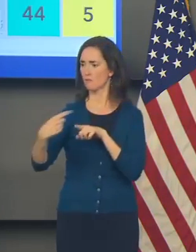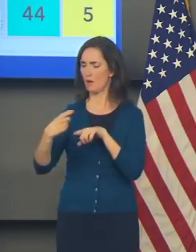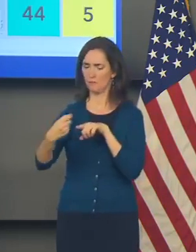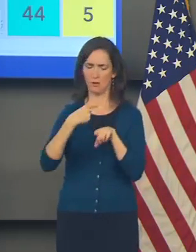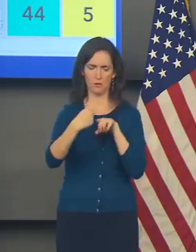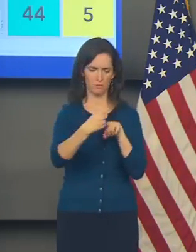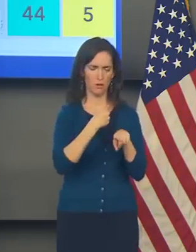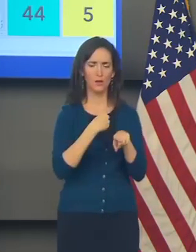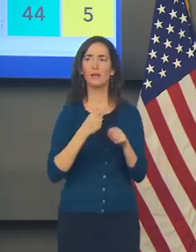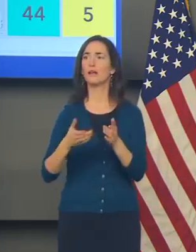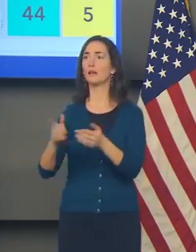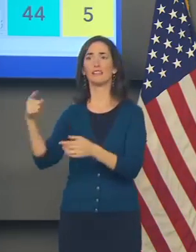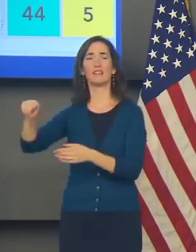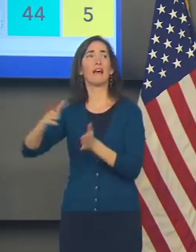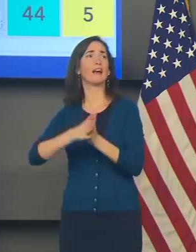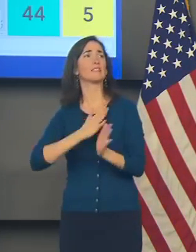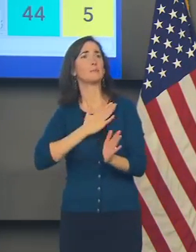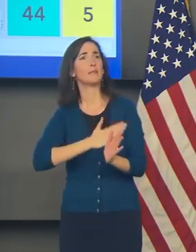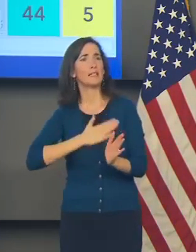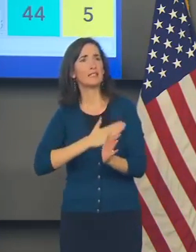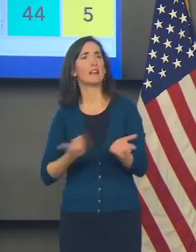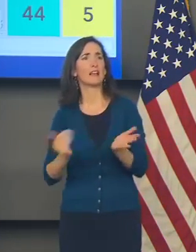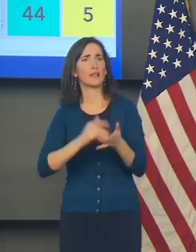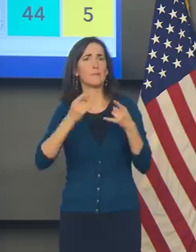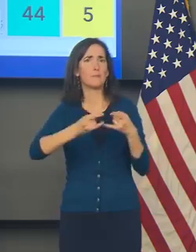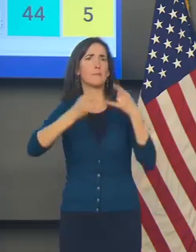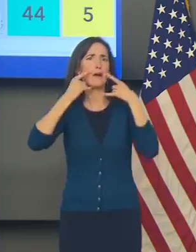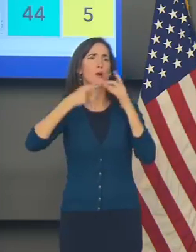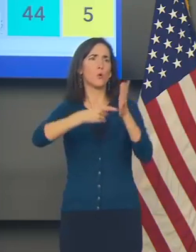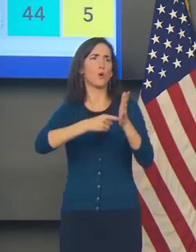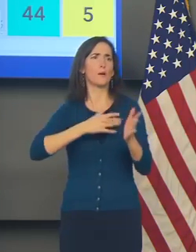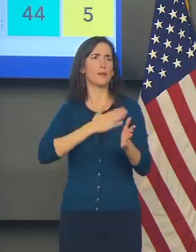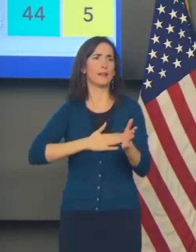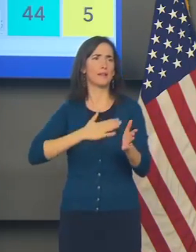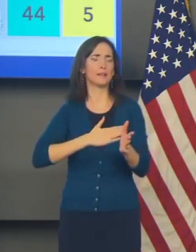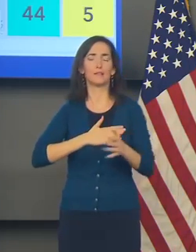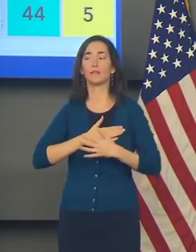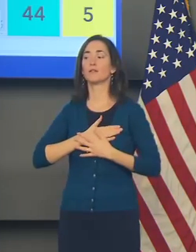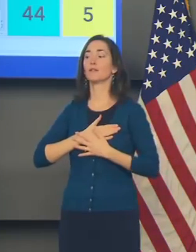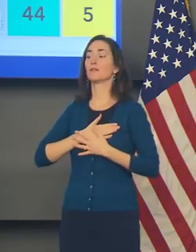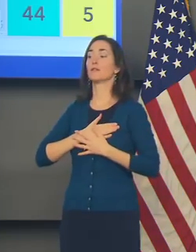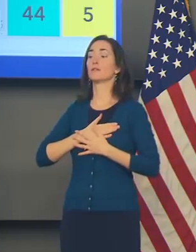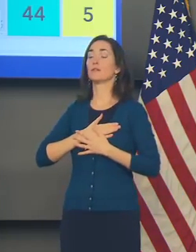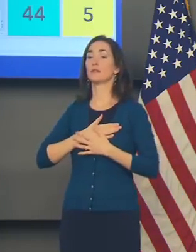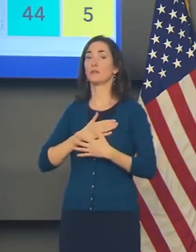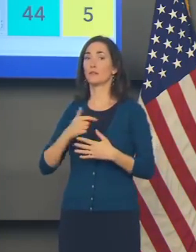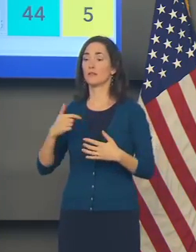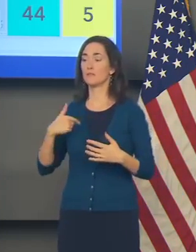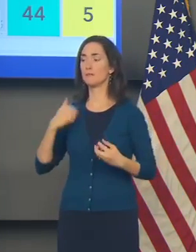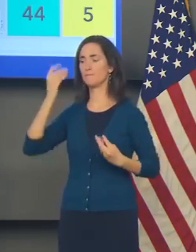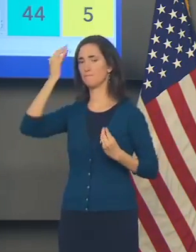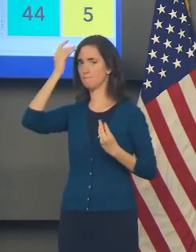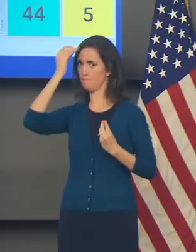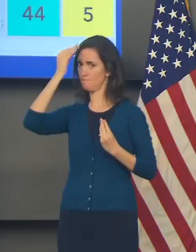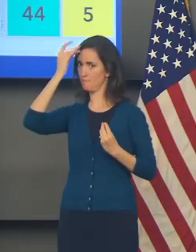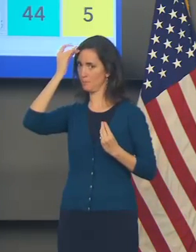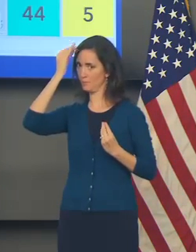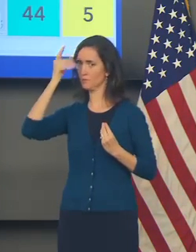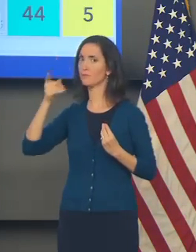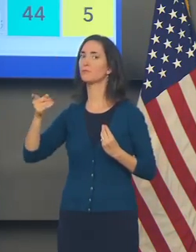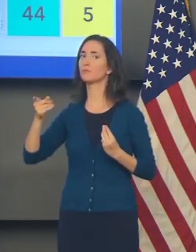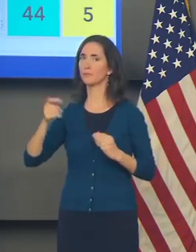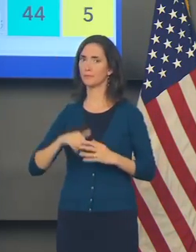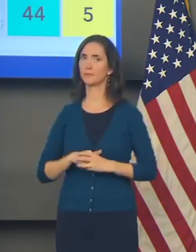reinstate a statewide mask mandate. This is something that I am seriously considering.